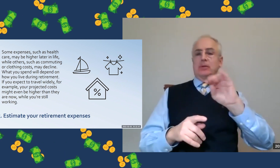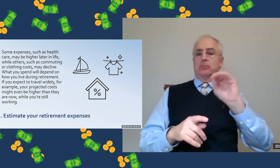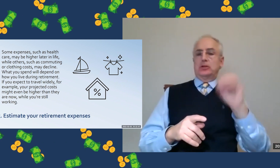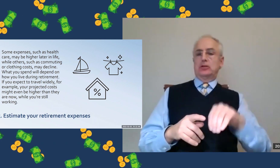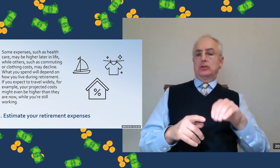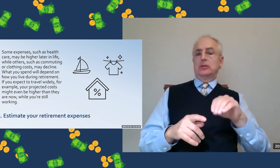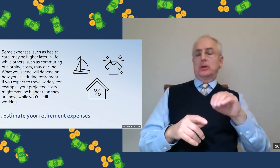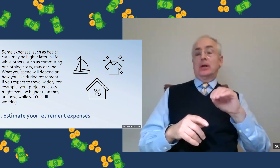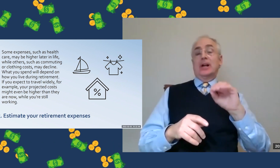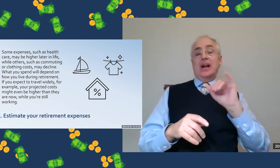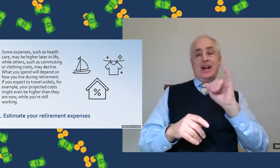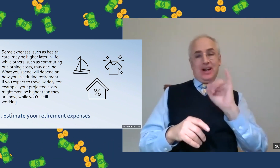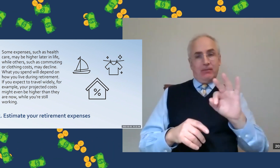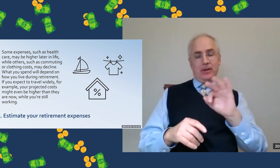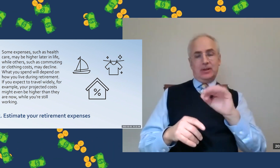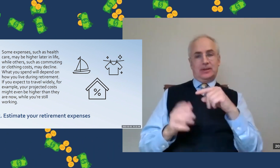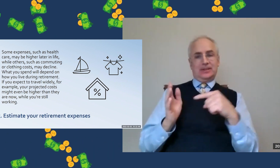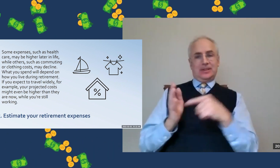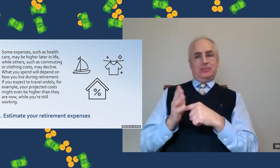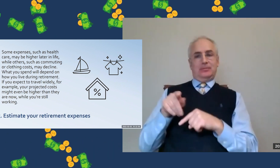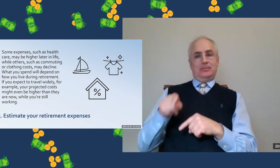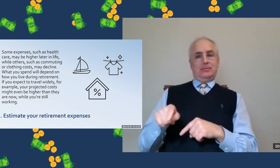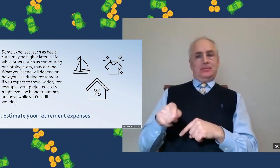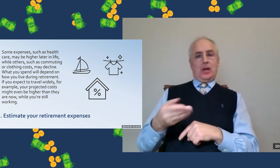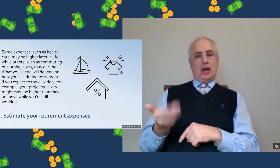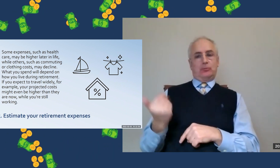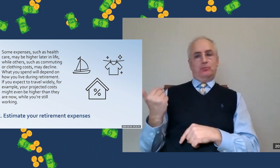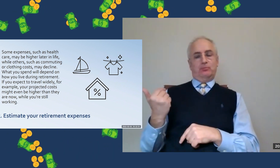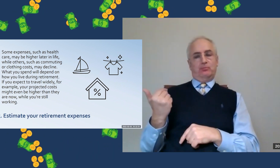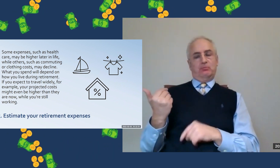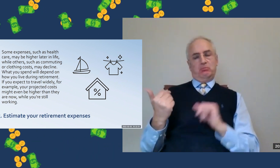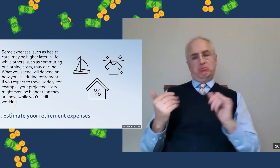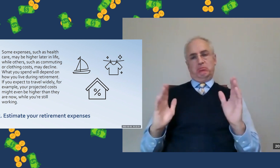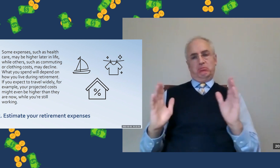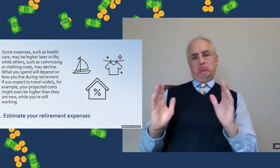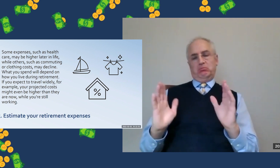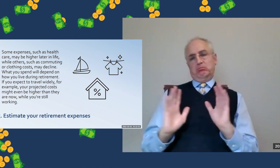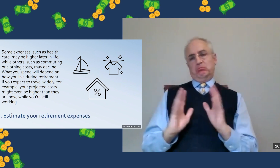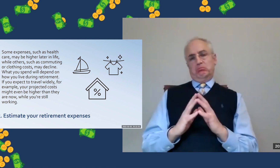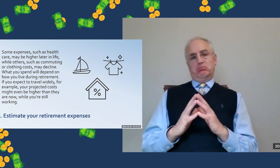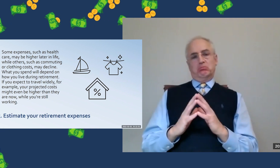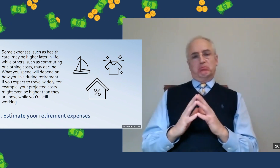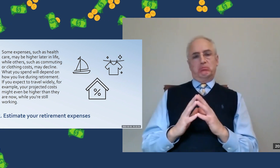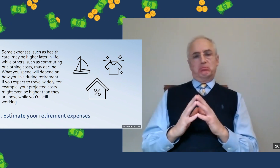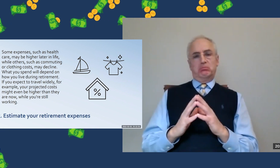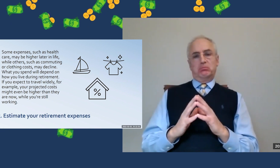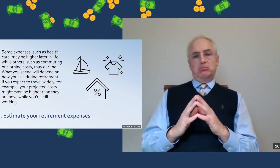60 to 70 percent of their pre-retirement income as long as their debts are paid off.